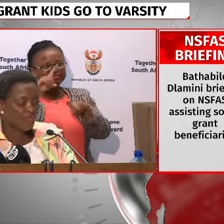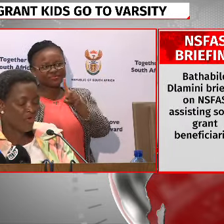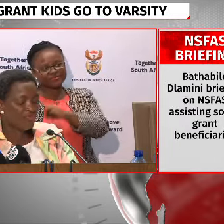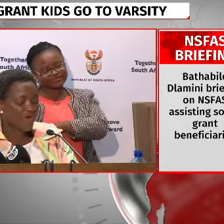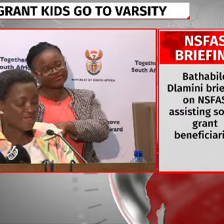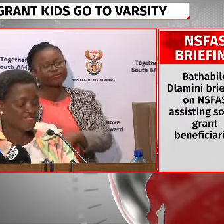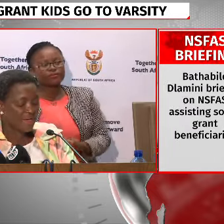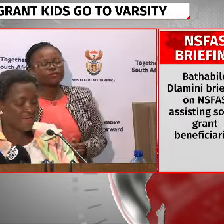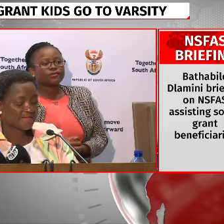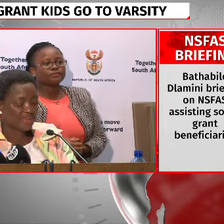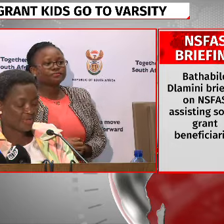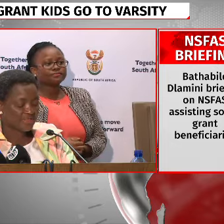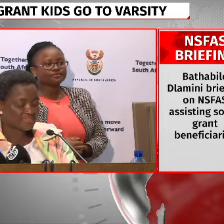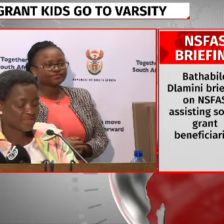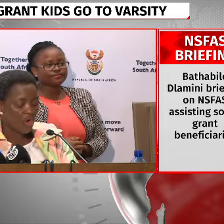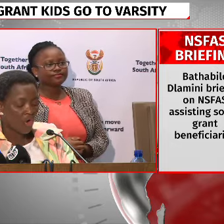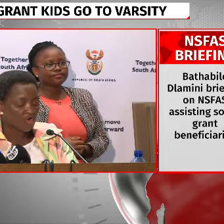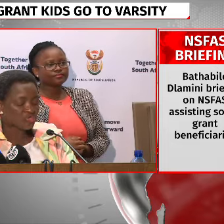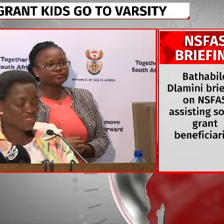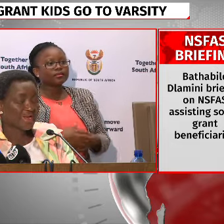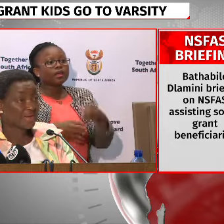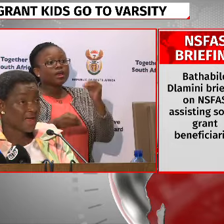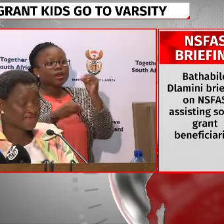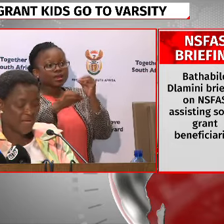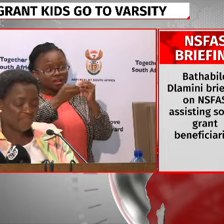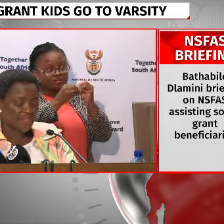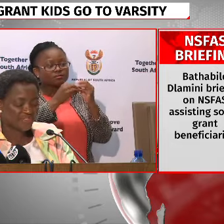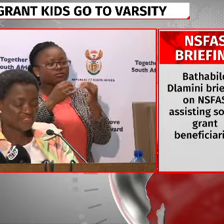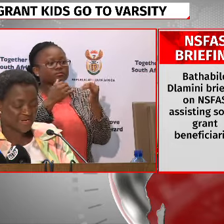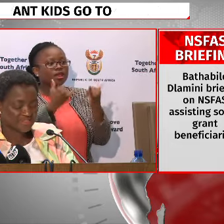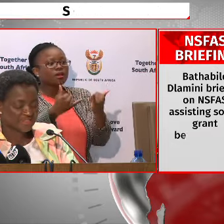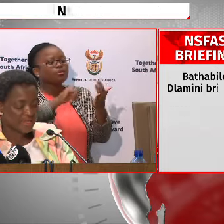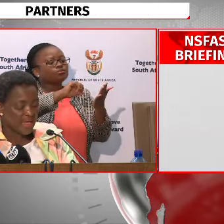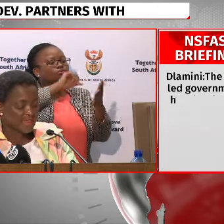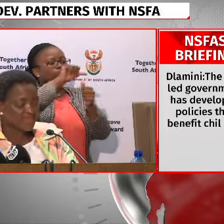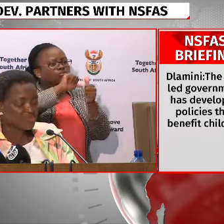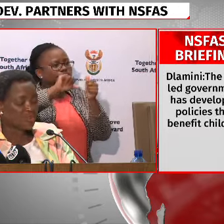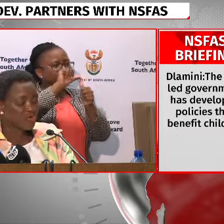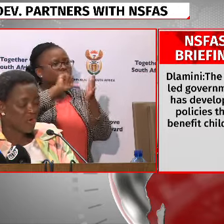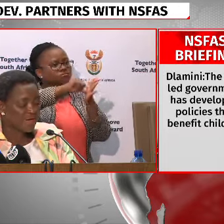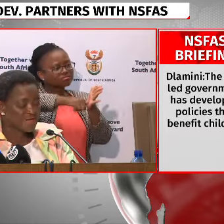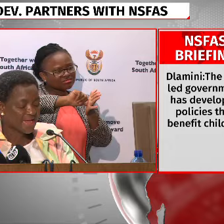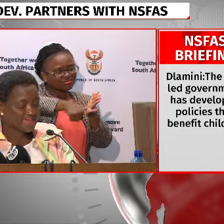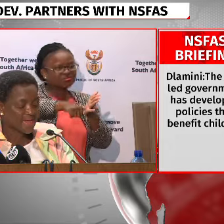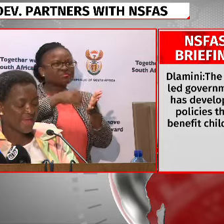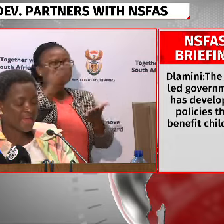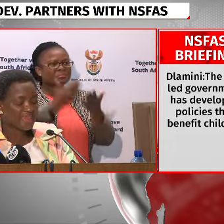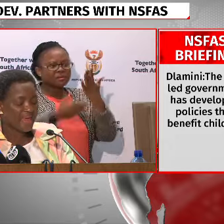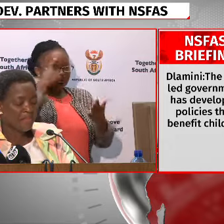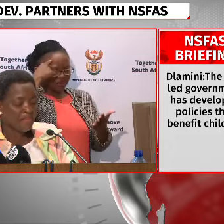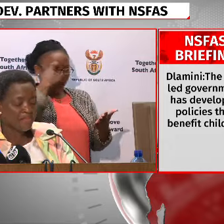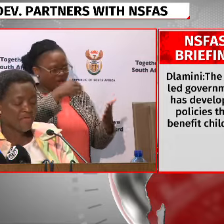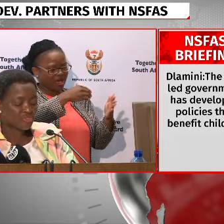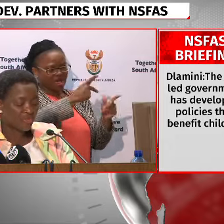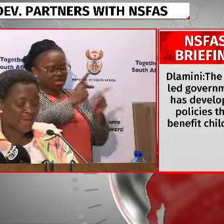for financial eligibility on social grant beneficiaries, there should be no hindrance in